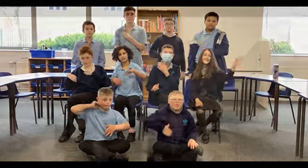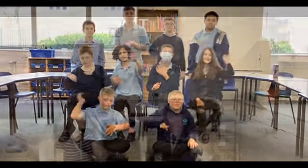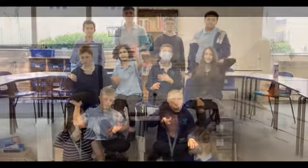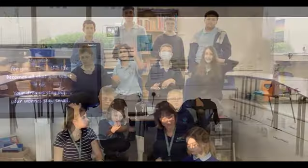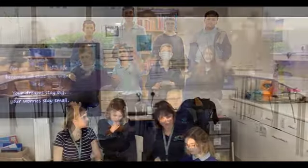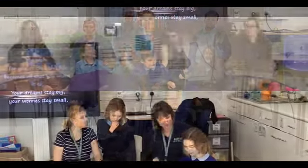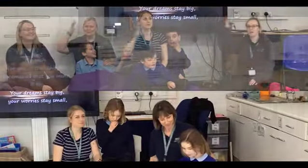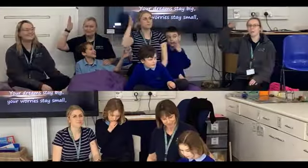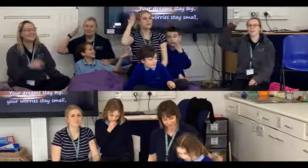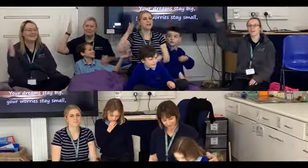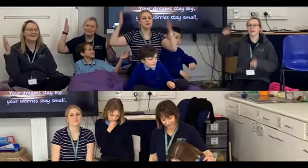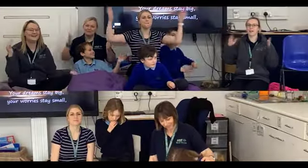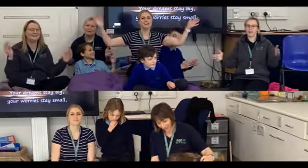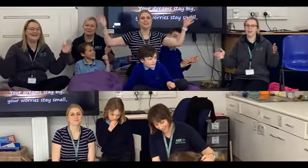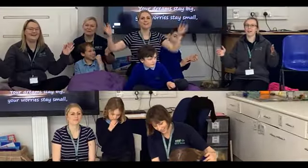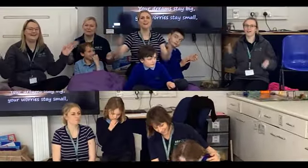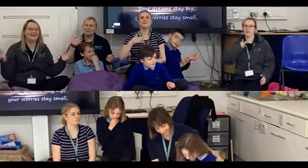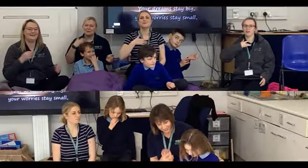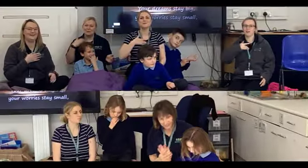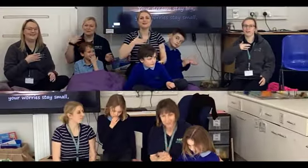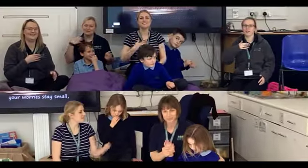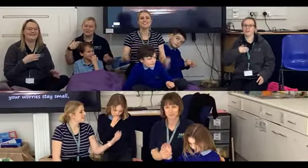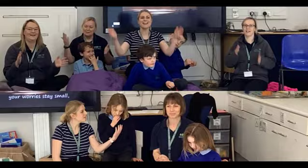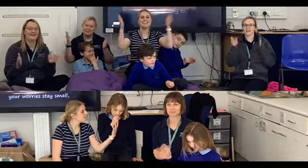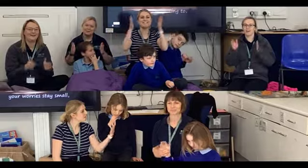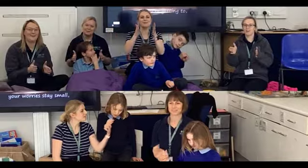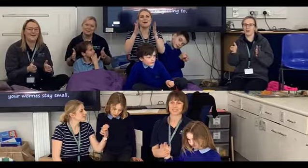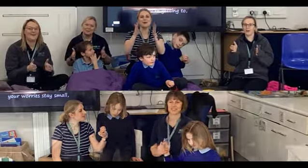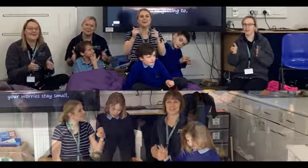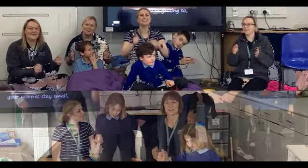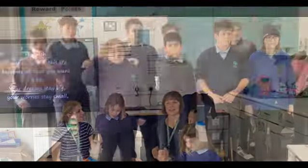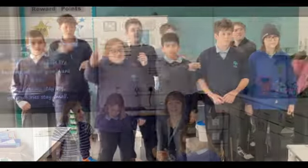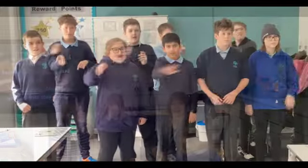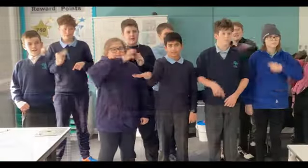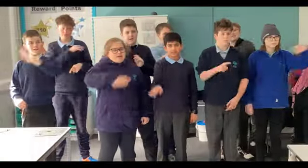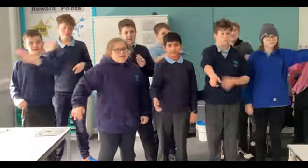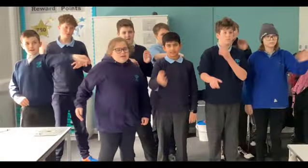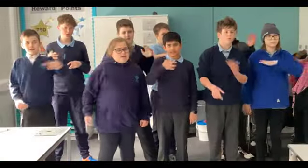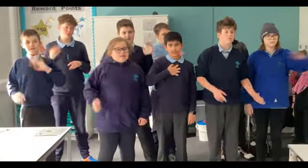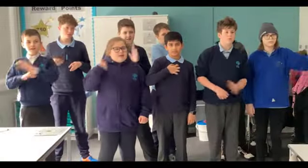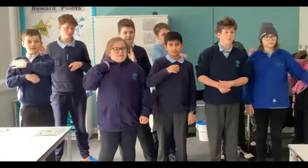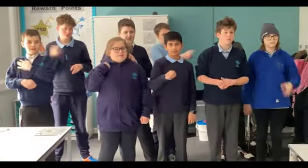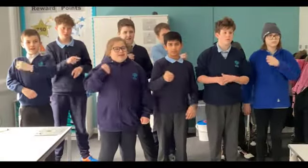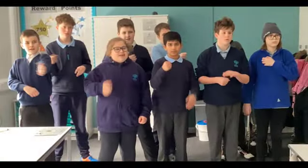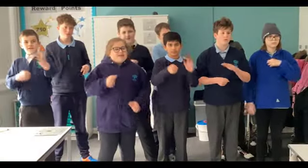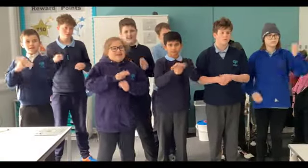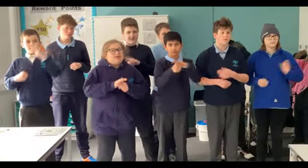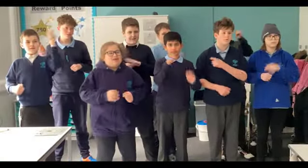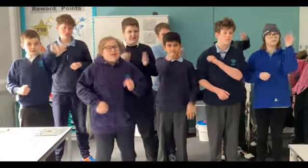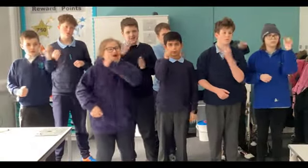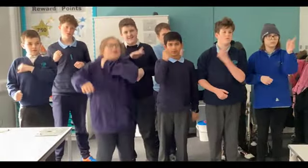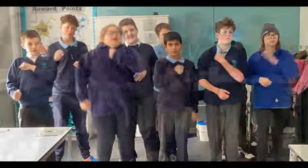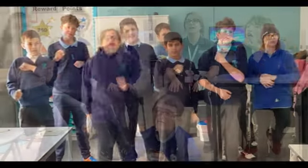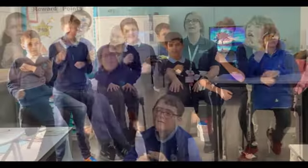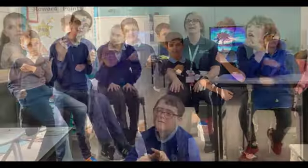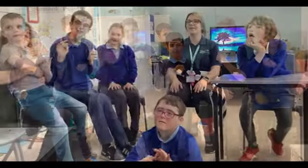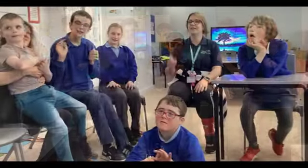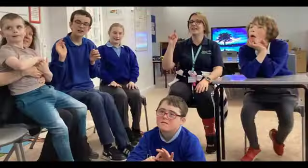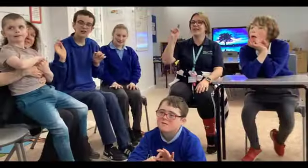Till your dreams stay big, your worries stay small You never need to carry nothing you can hold And while you're out